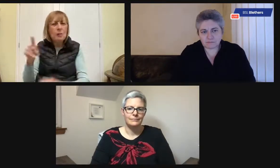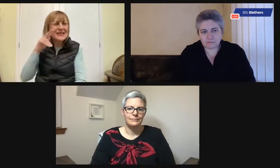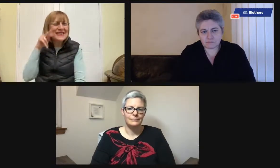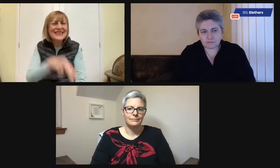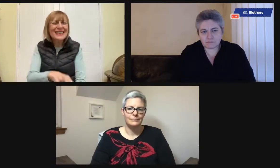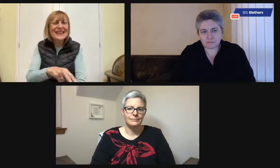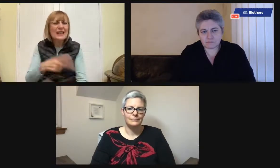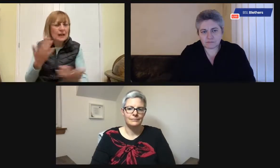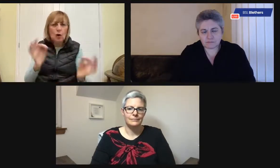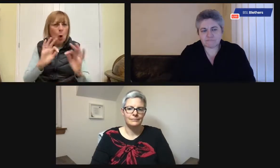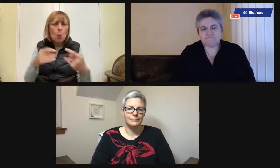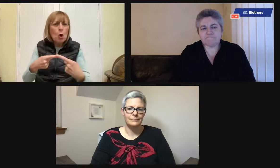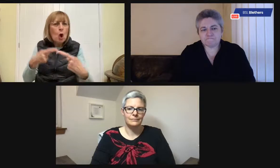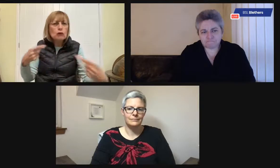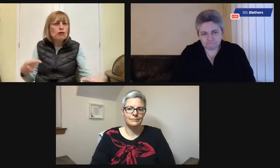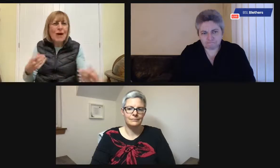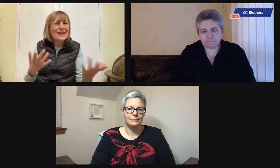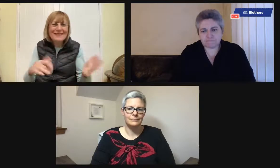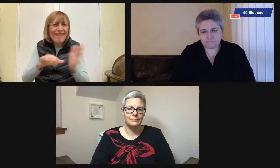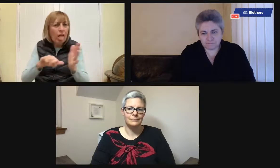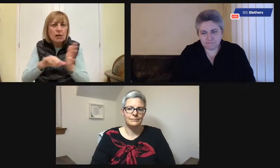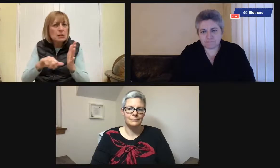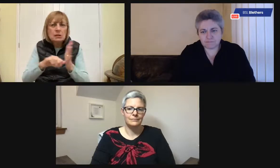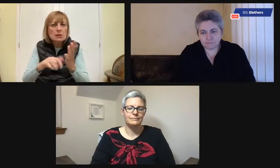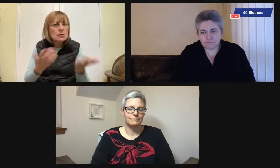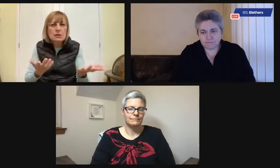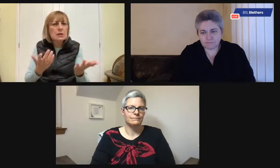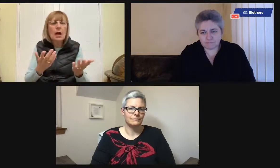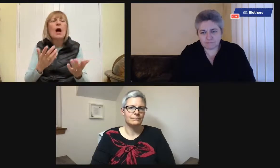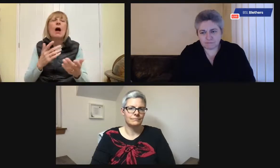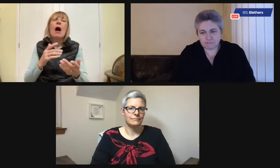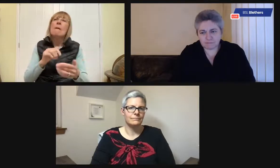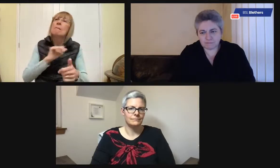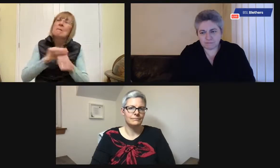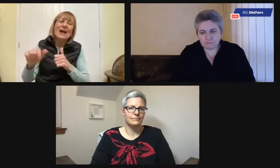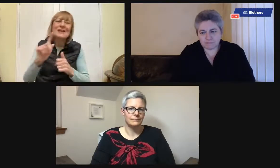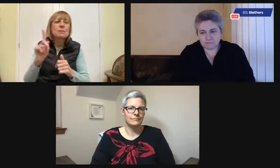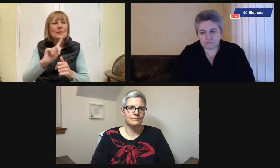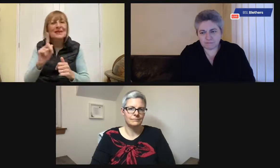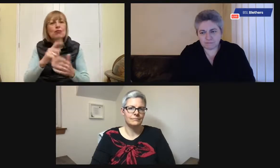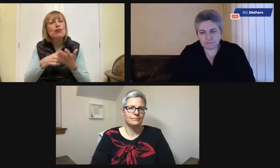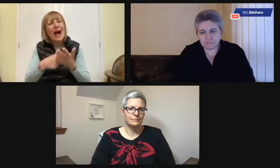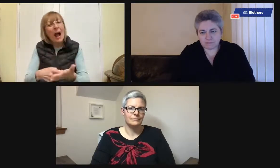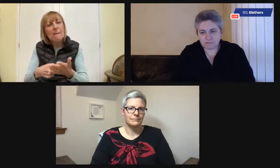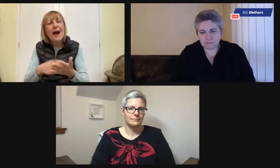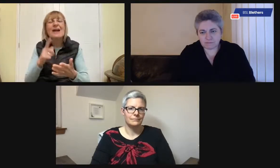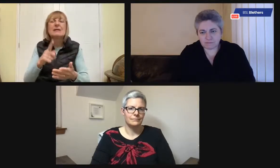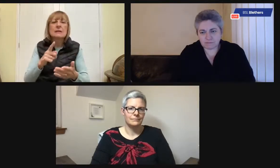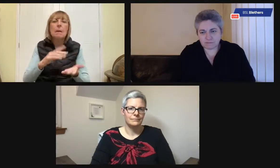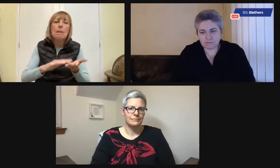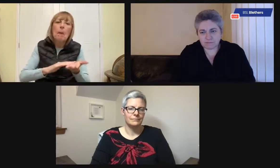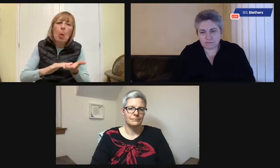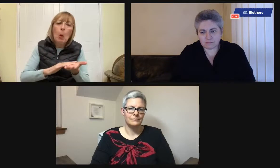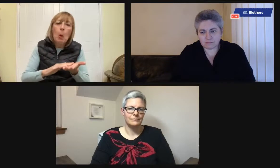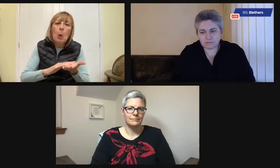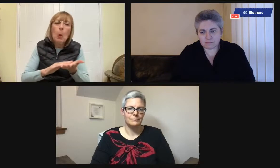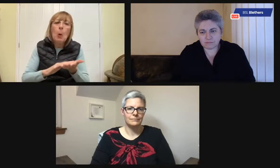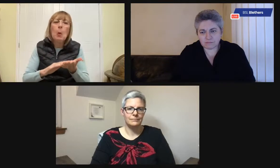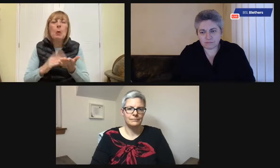But if you have mashed potato, how are going to see mashed potato on a white plate? There's no contrast. It's really difficult. So, I